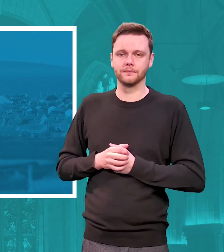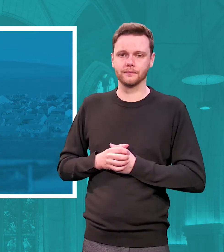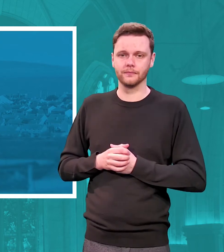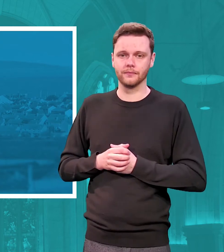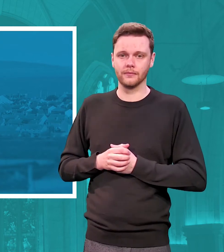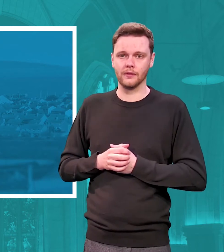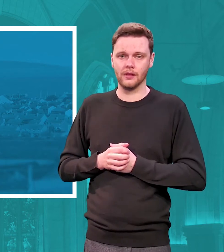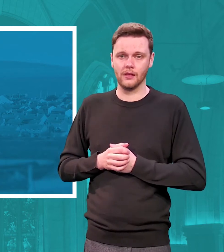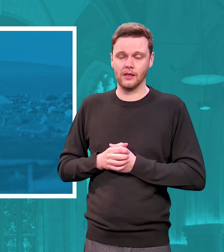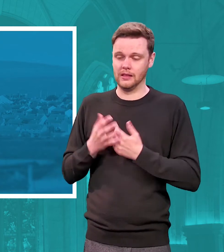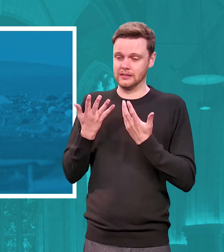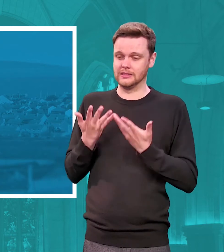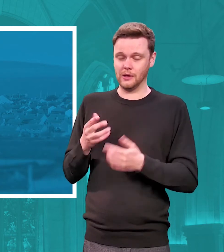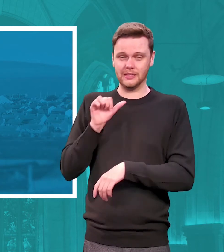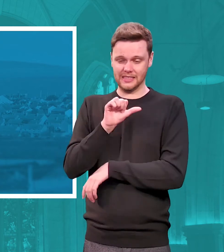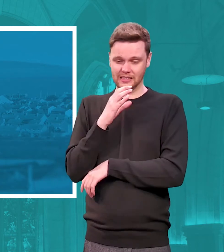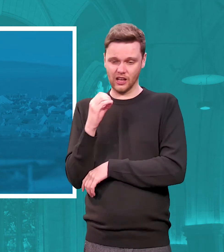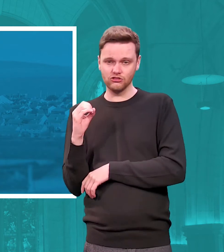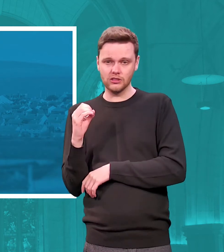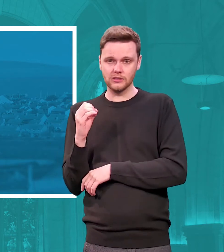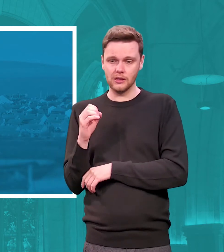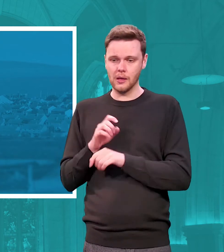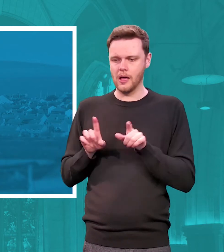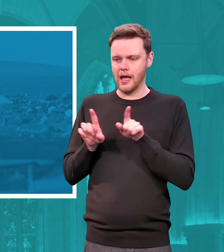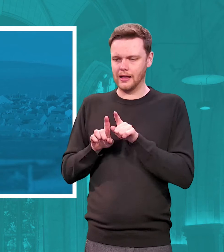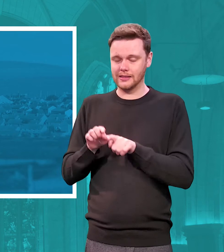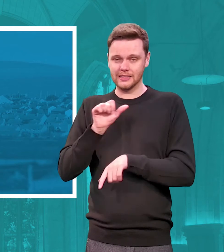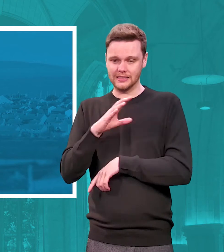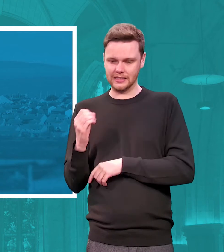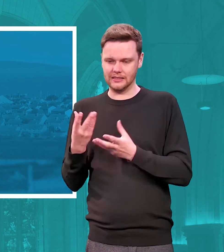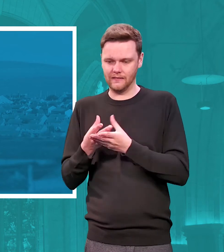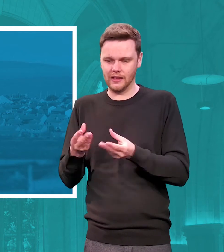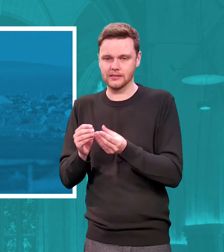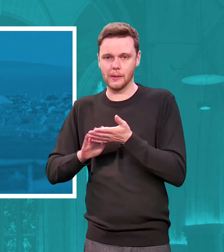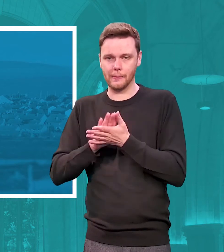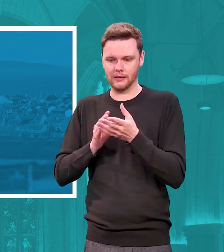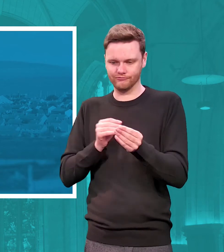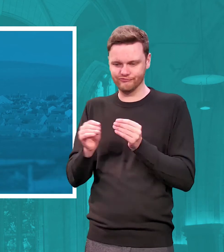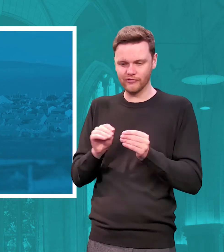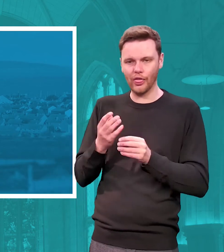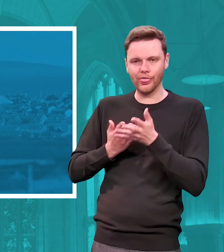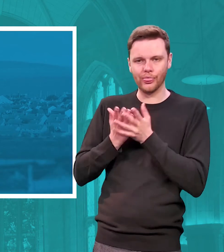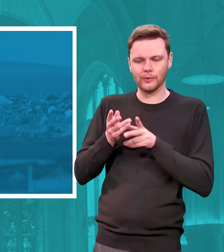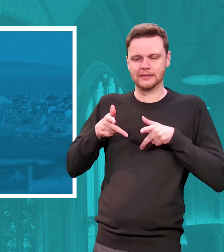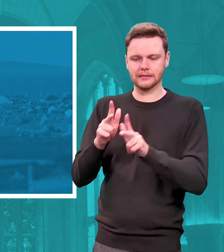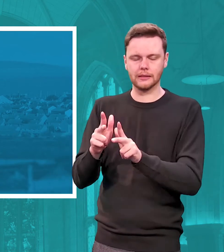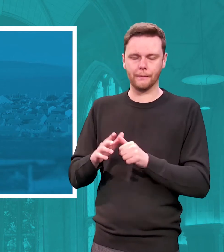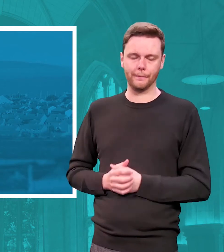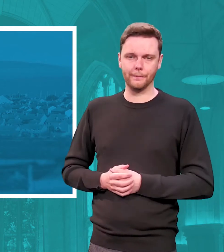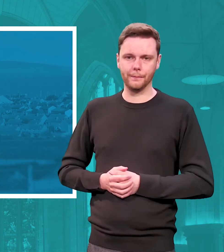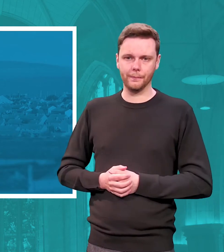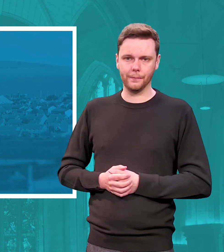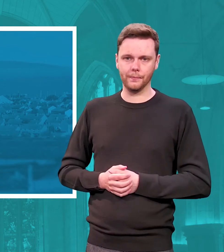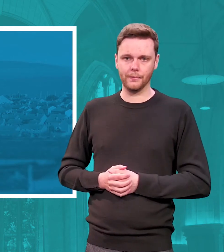600 plus 60 vacancies to enable movement in the system by